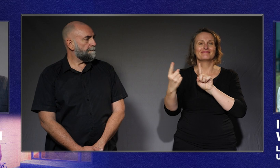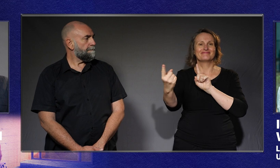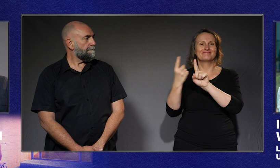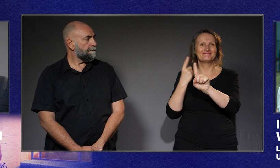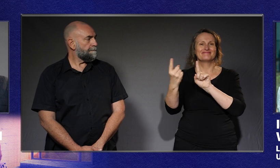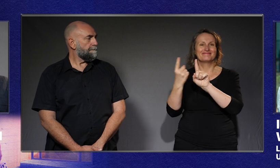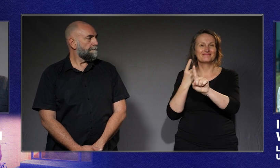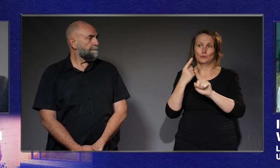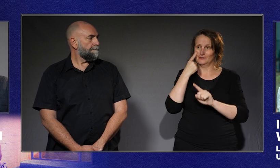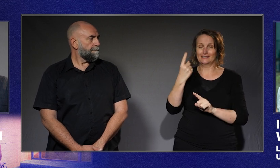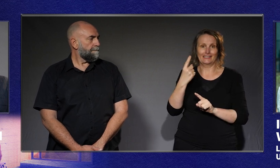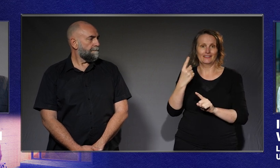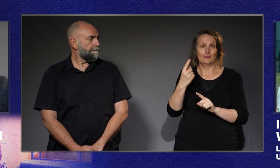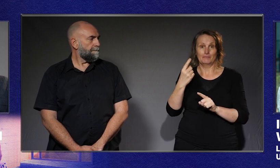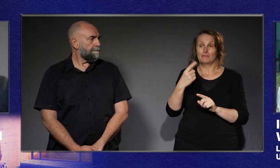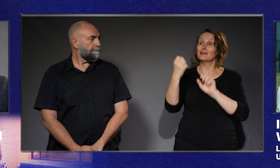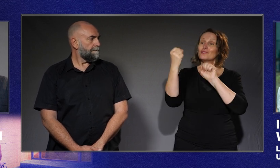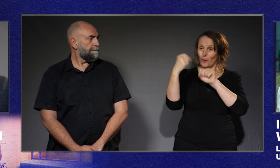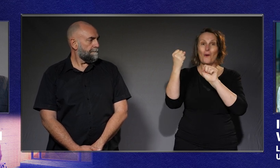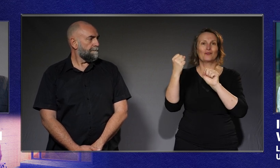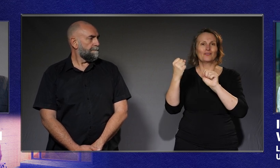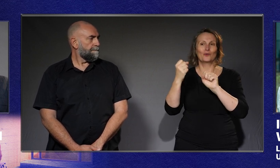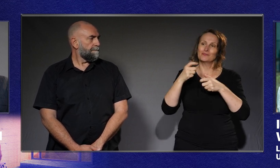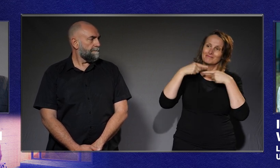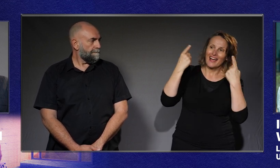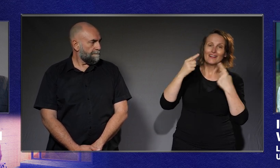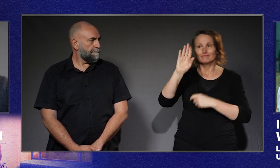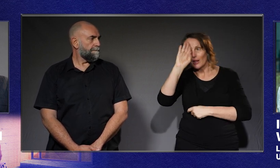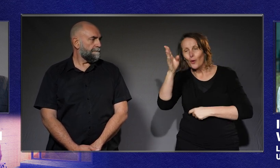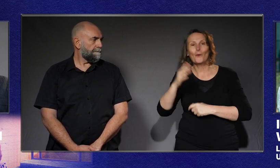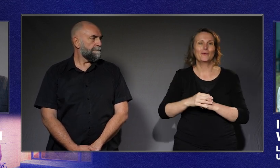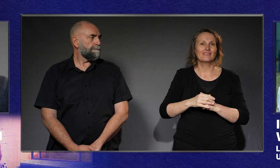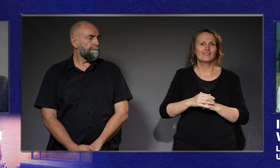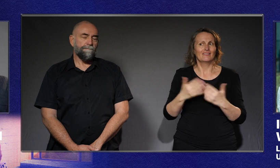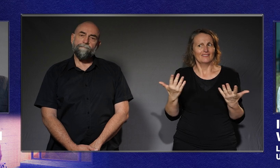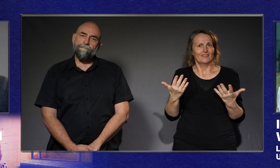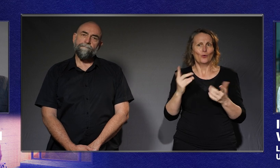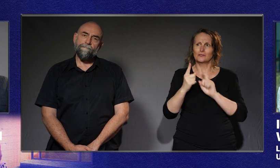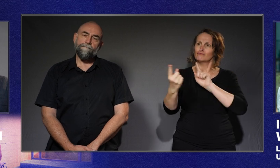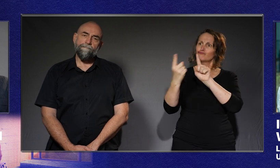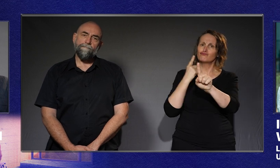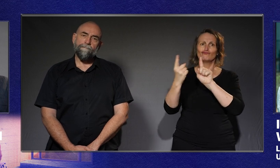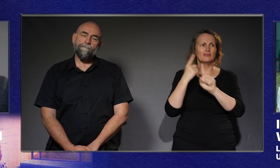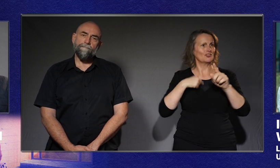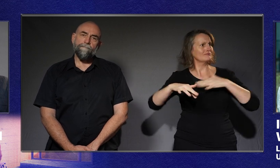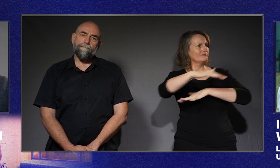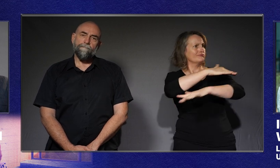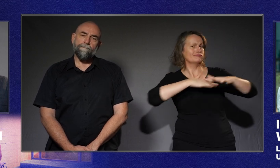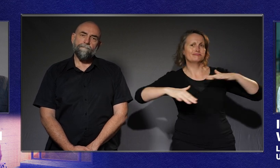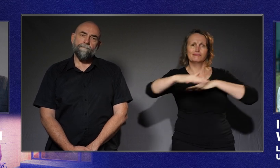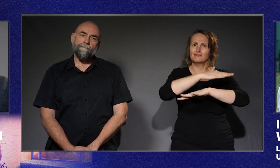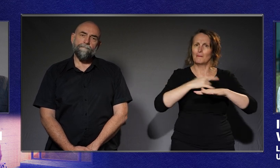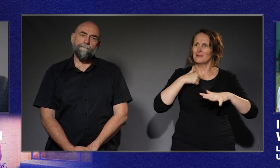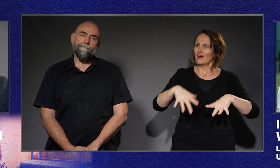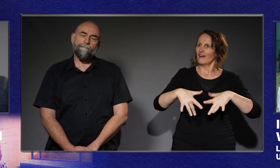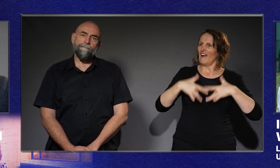by that stranger that you meet and they nod to you or they even do not acknowledge your presence, but they just accept you being